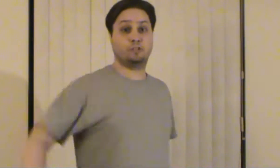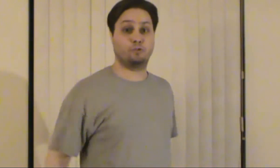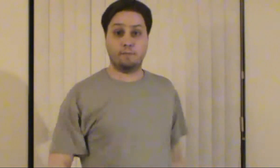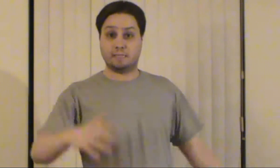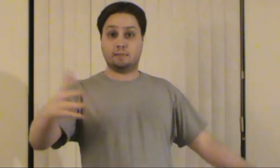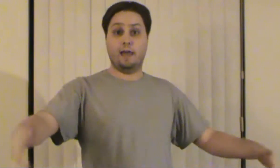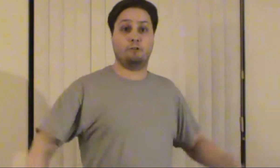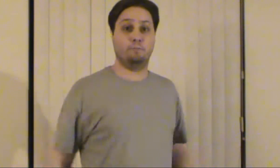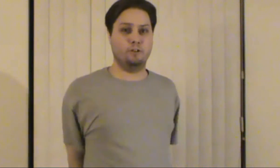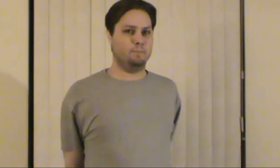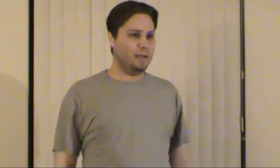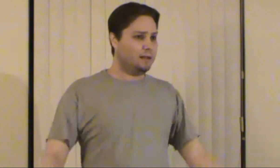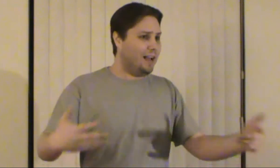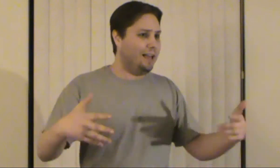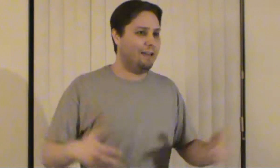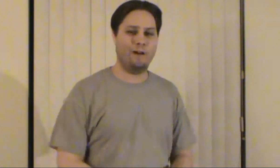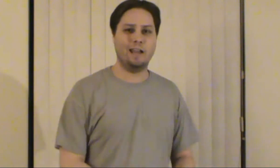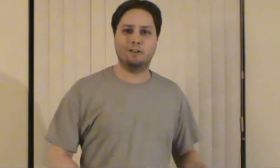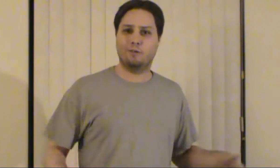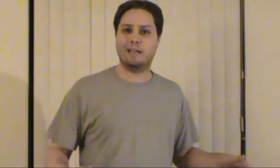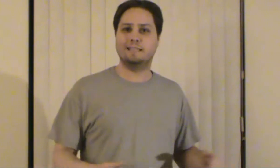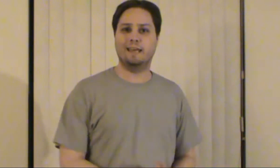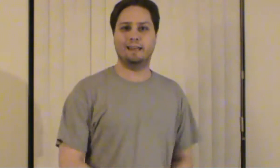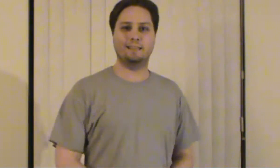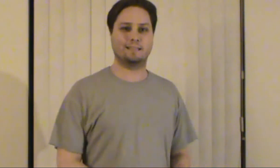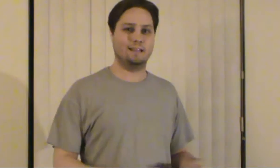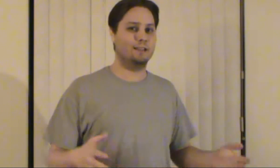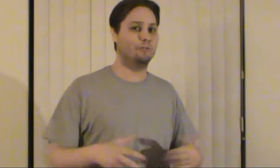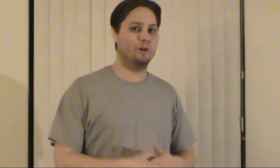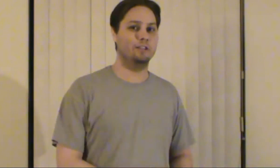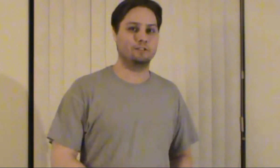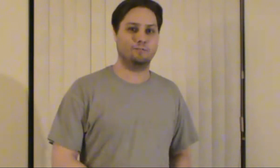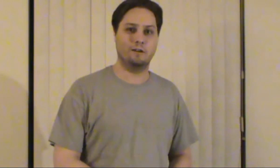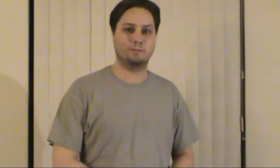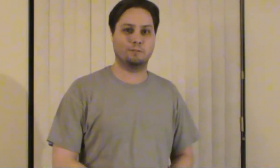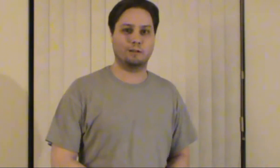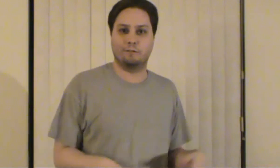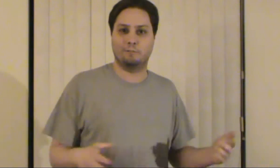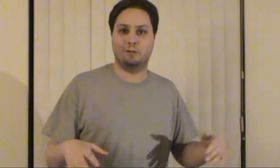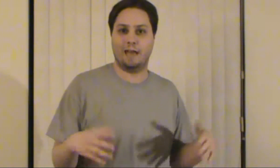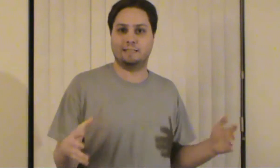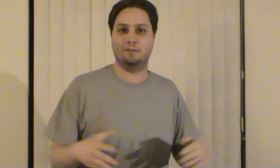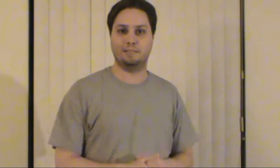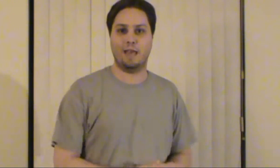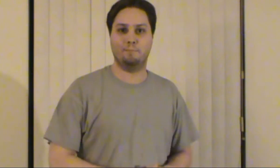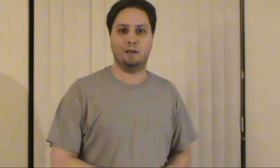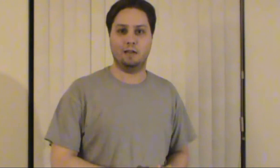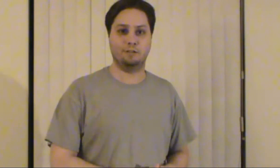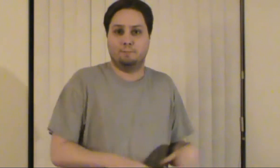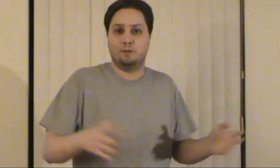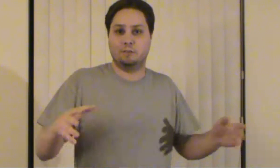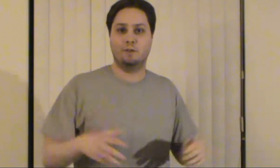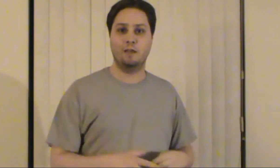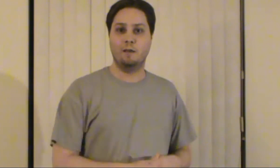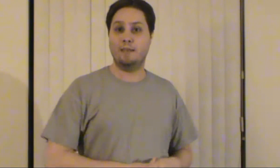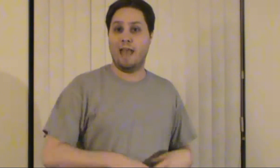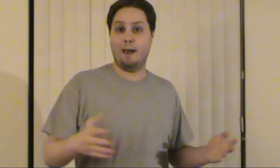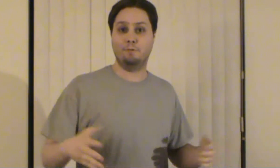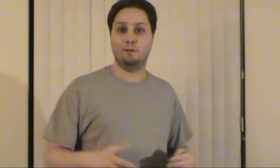extreme as collateral beauty but i find it crazy that there's another one of those films where criminal activities happen and you're supposed to be happy